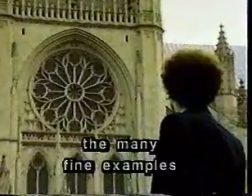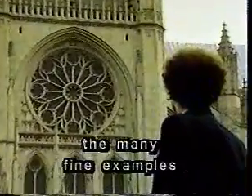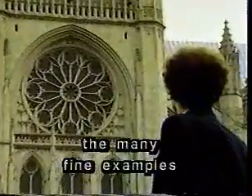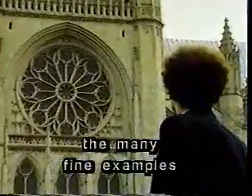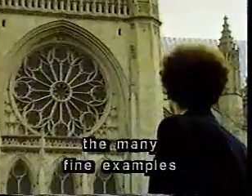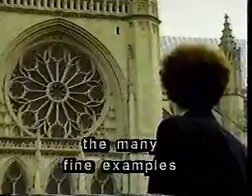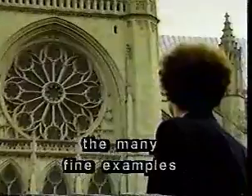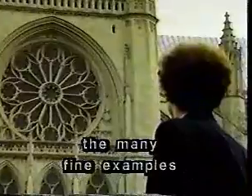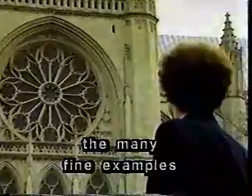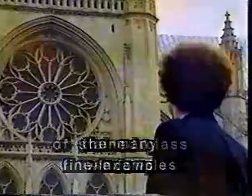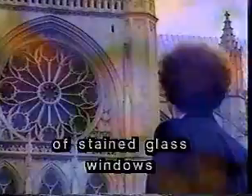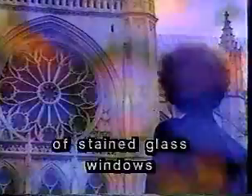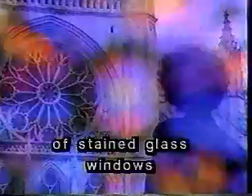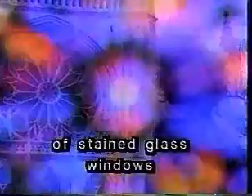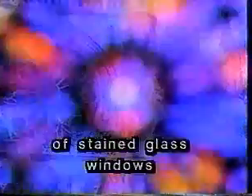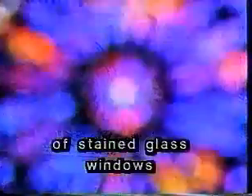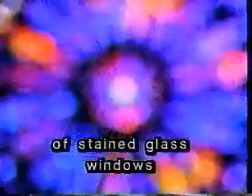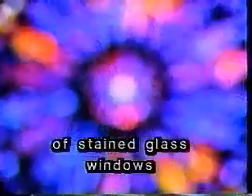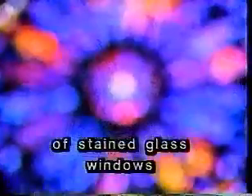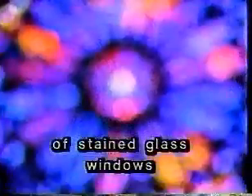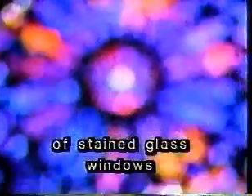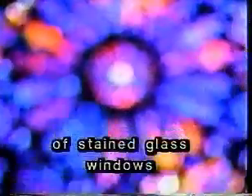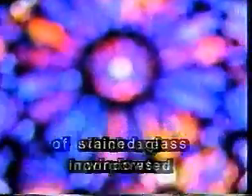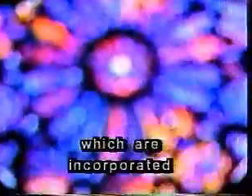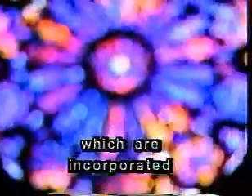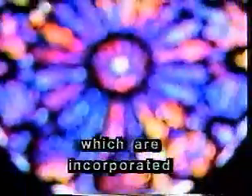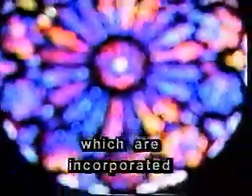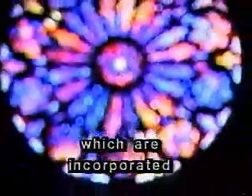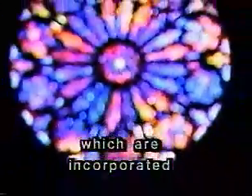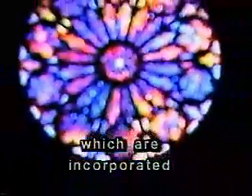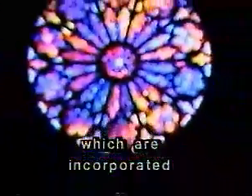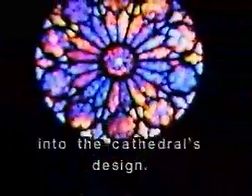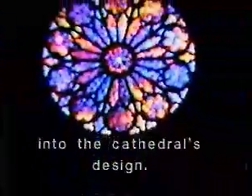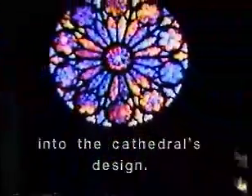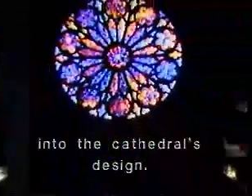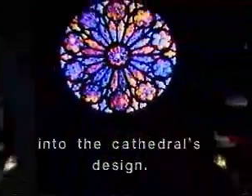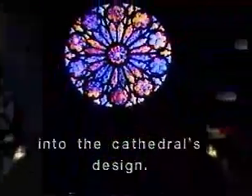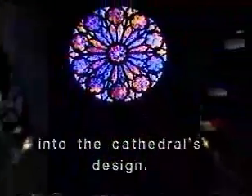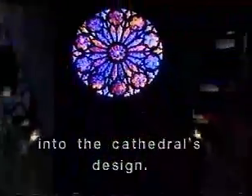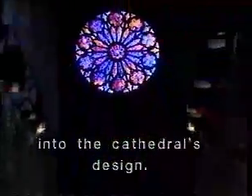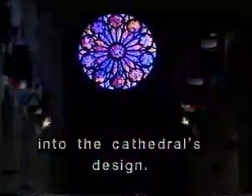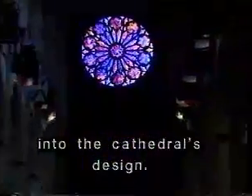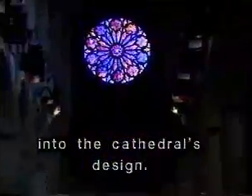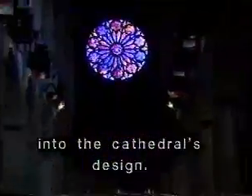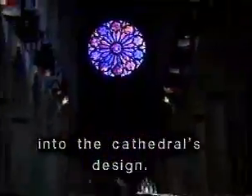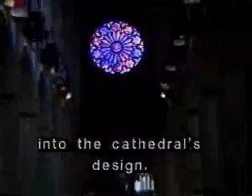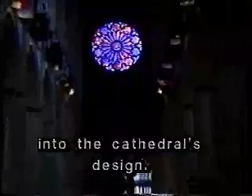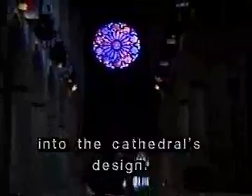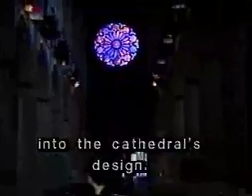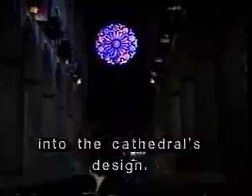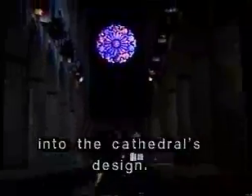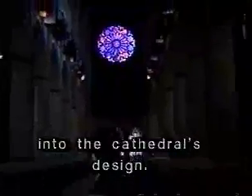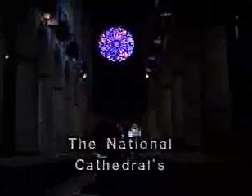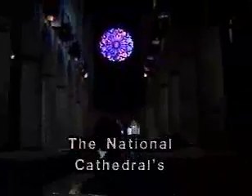fine examples of stained glass windows which are incorporated into the cathedral's design. The National